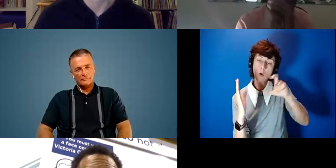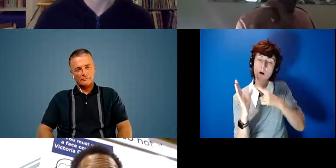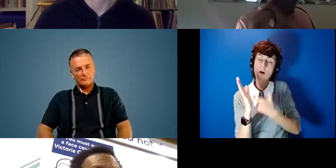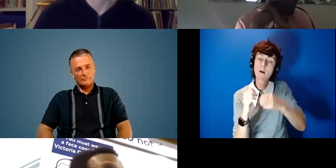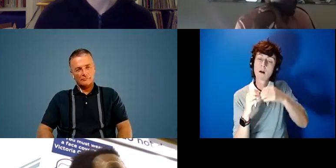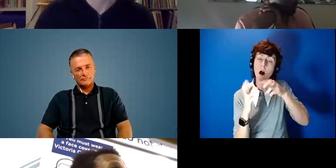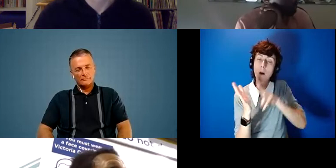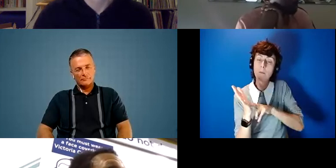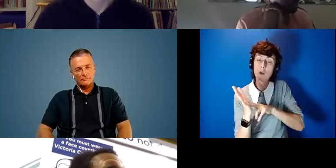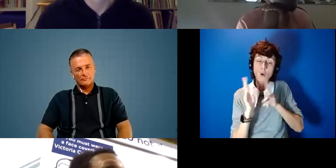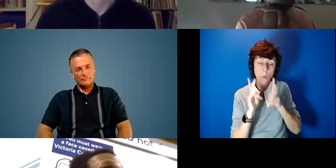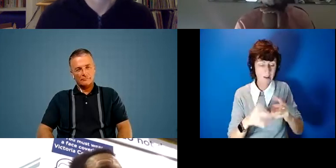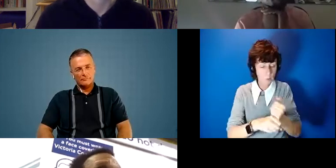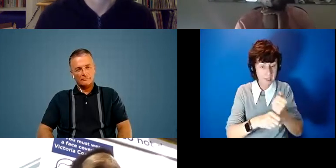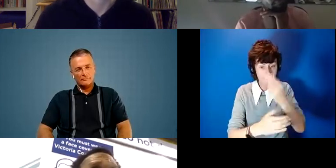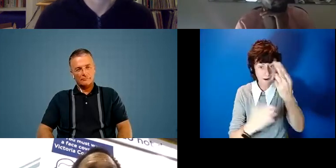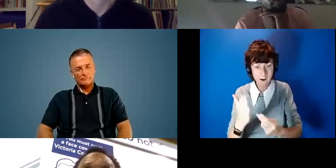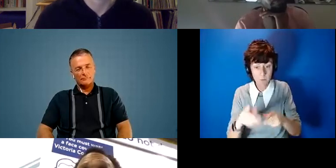whilst they're telling the story